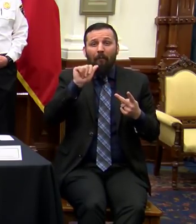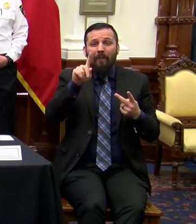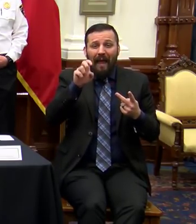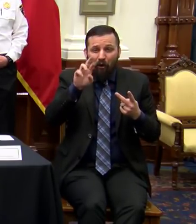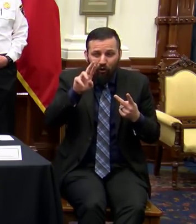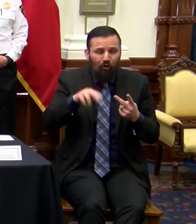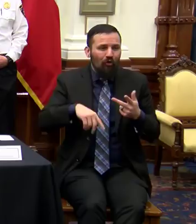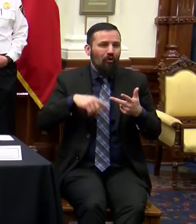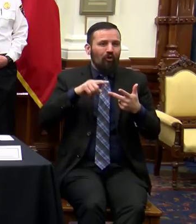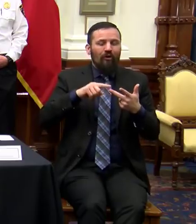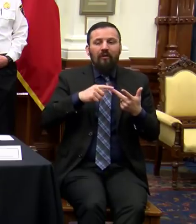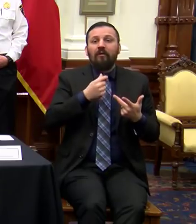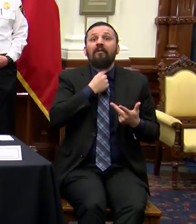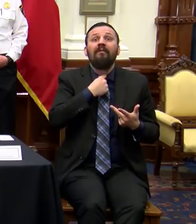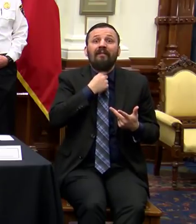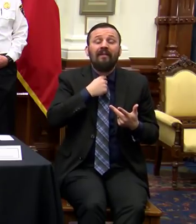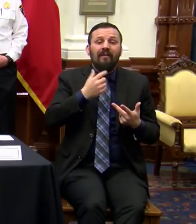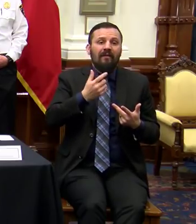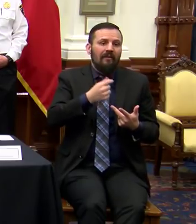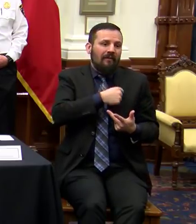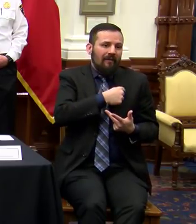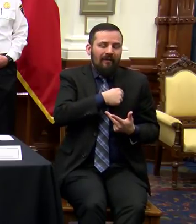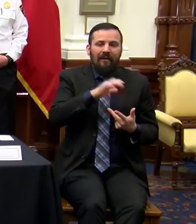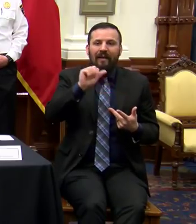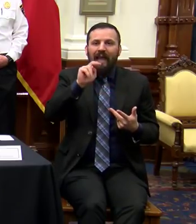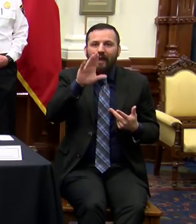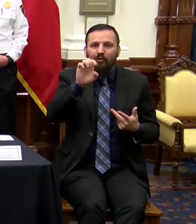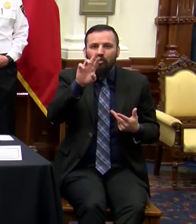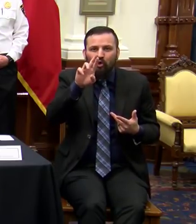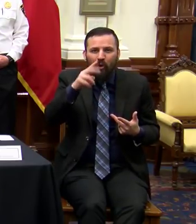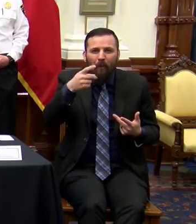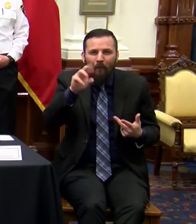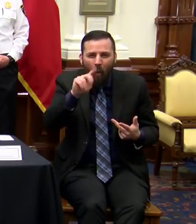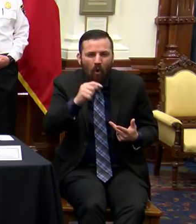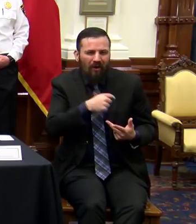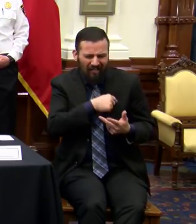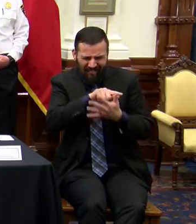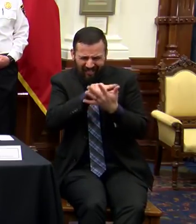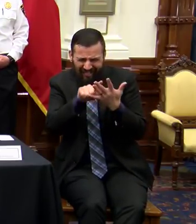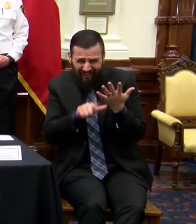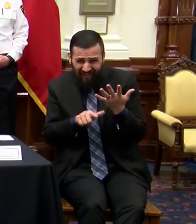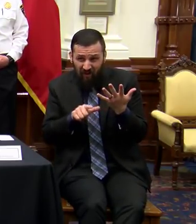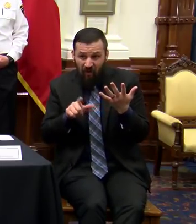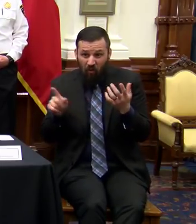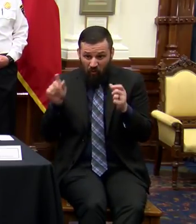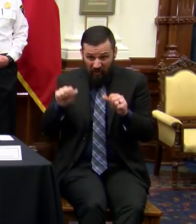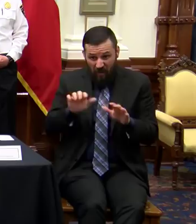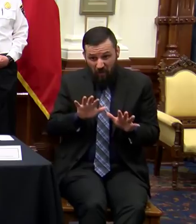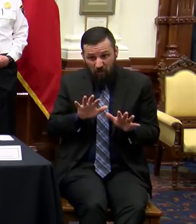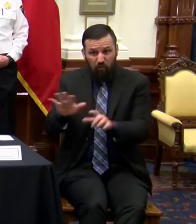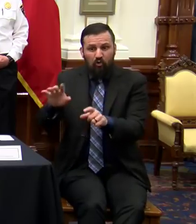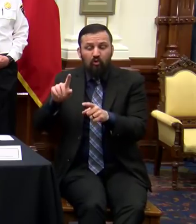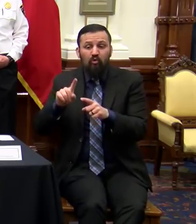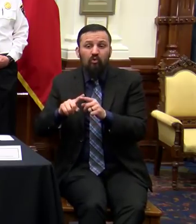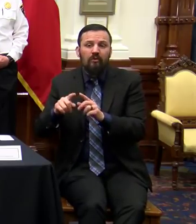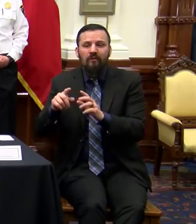tumor maker, cancer catheter reports. Can you push those in the ambulatory surgical place?